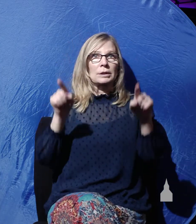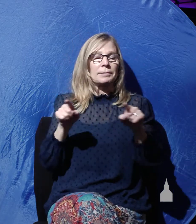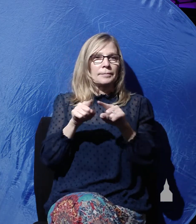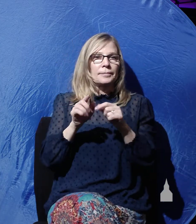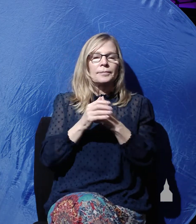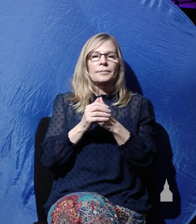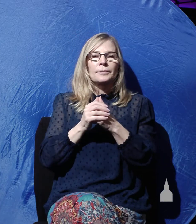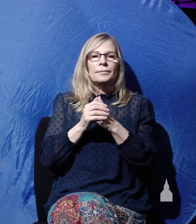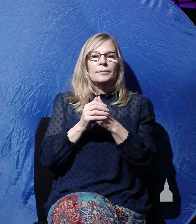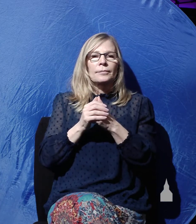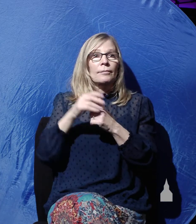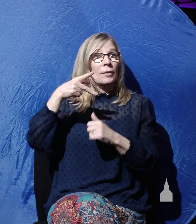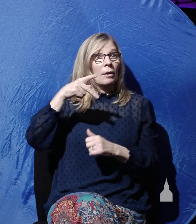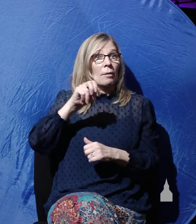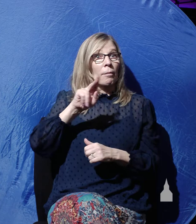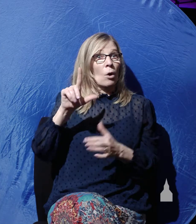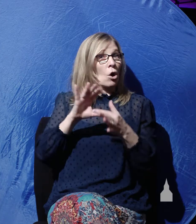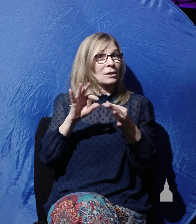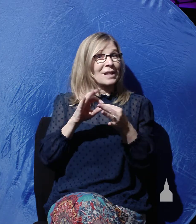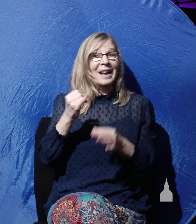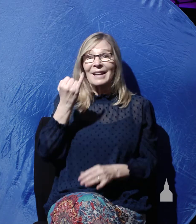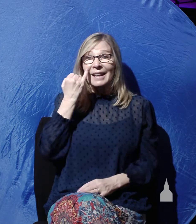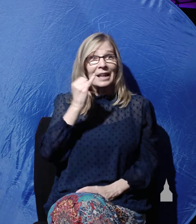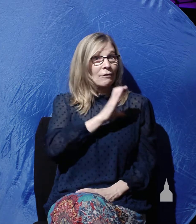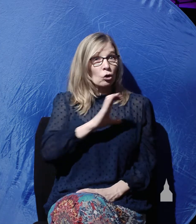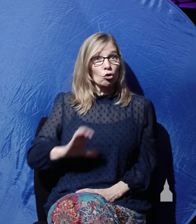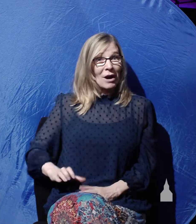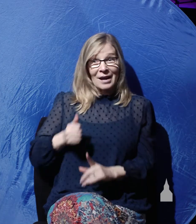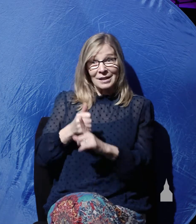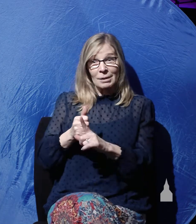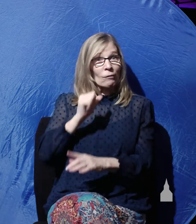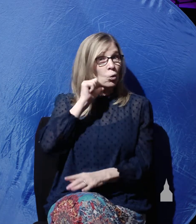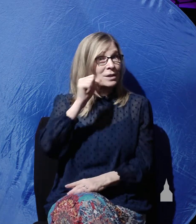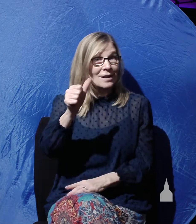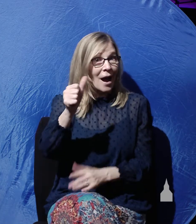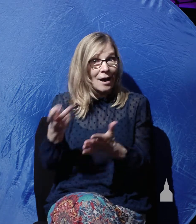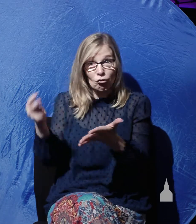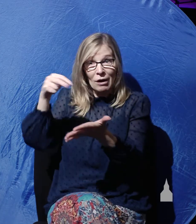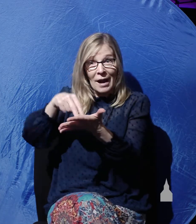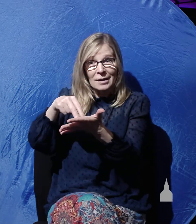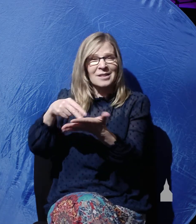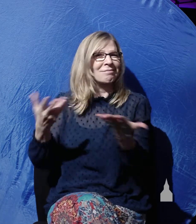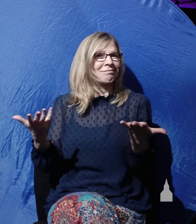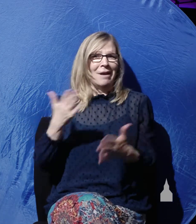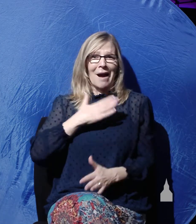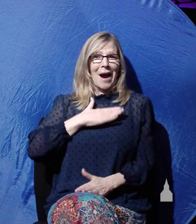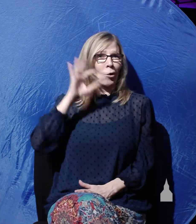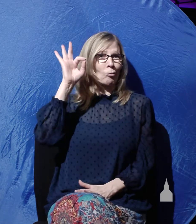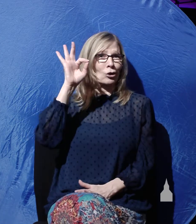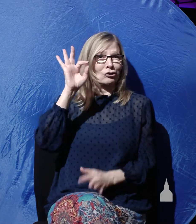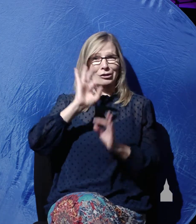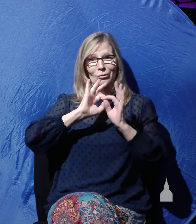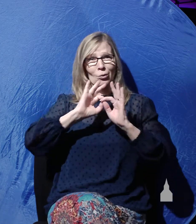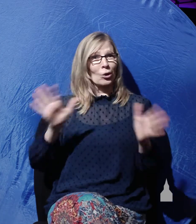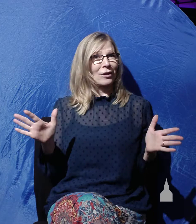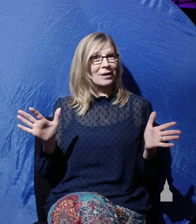Paul said, if Christ has not been raised, then our preaching is vain. Your faith also is vain. Moreover,